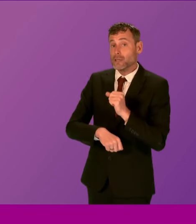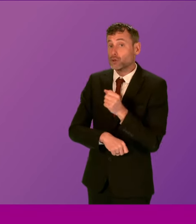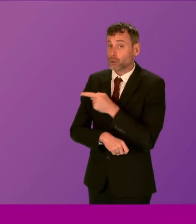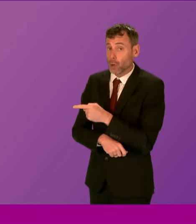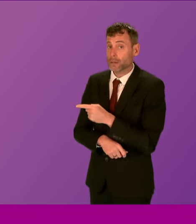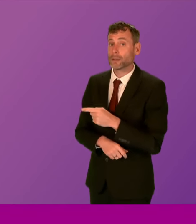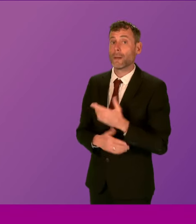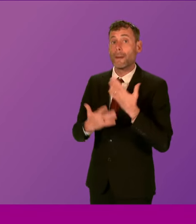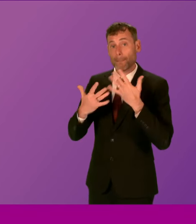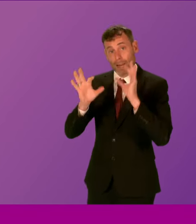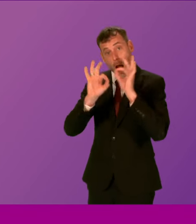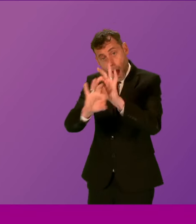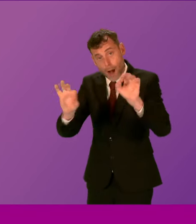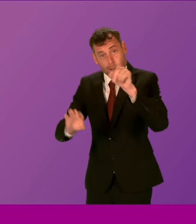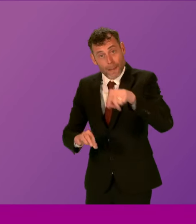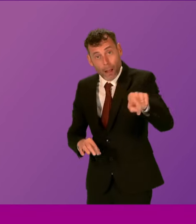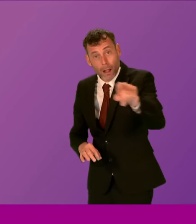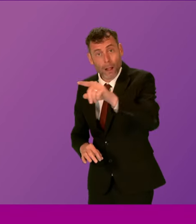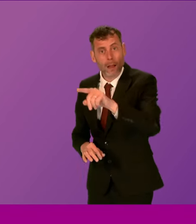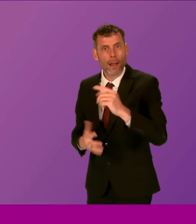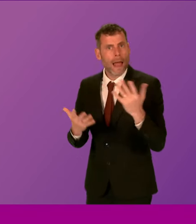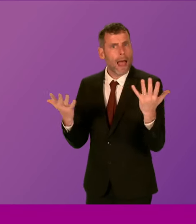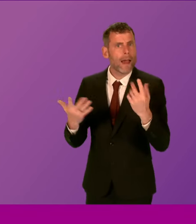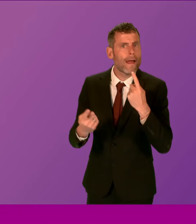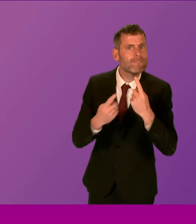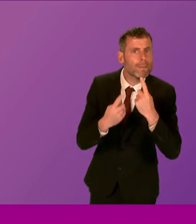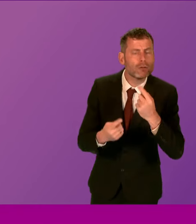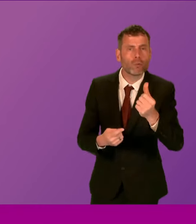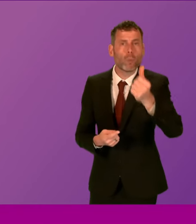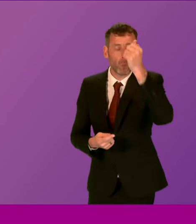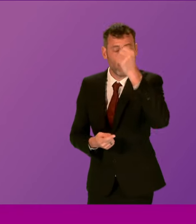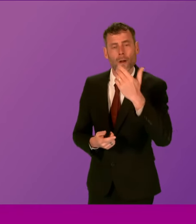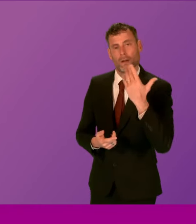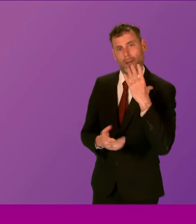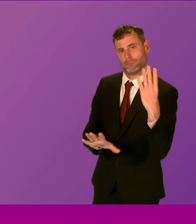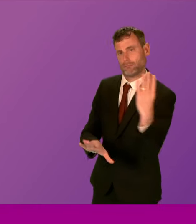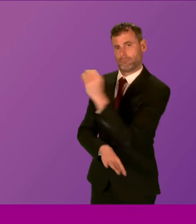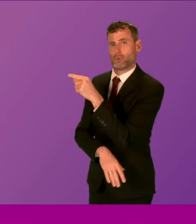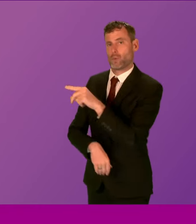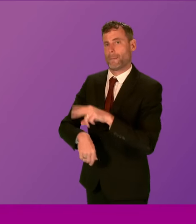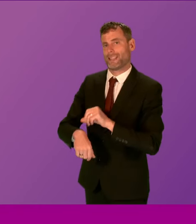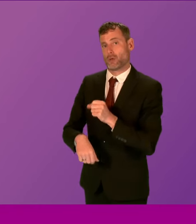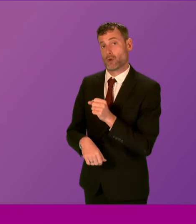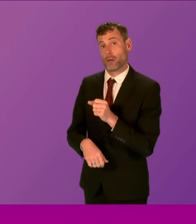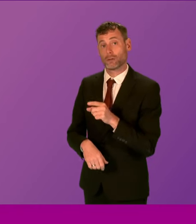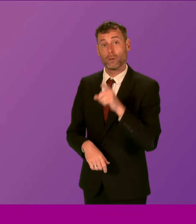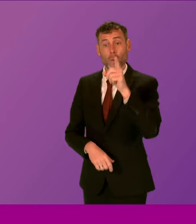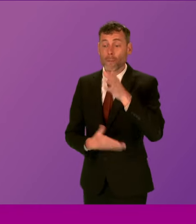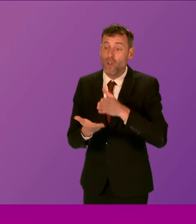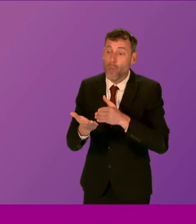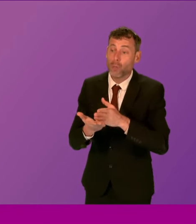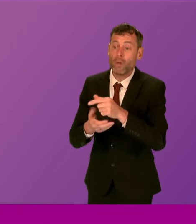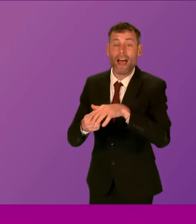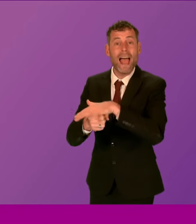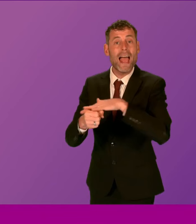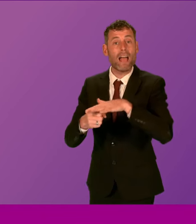been appealing to any member of the public who may have any information to come forward. Anybody who is travelling through that area who may